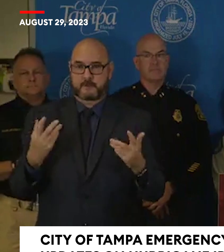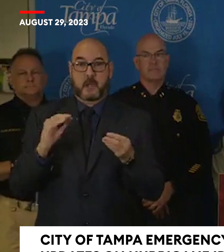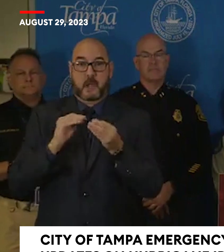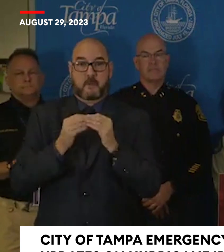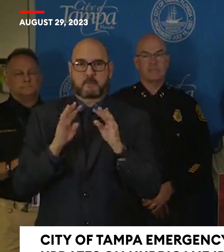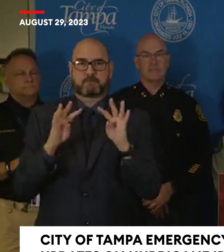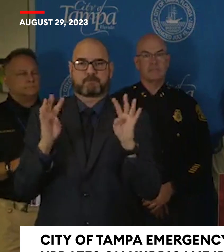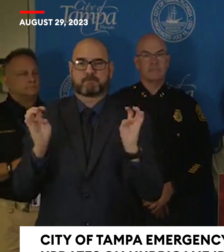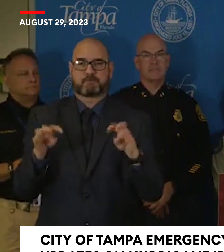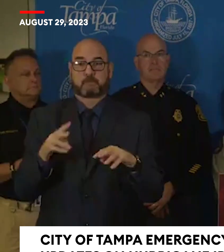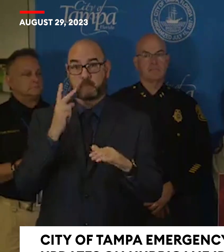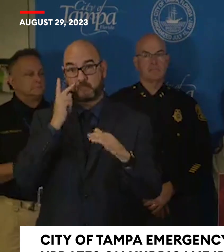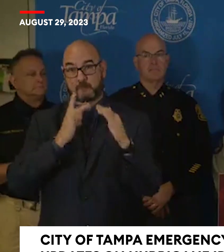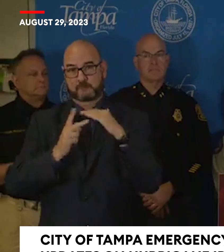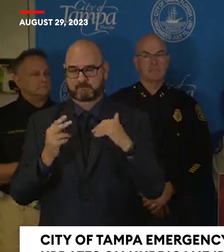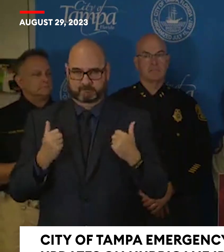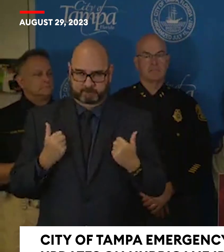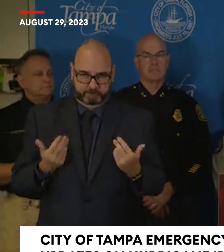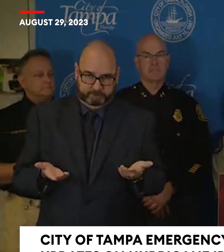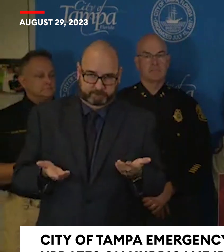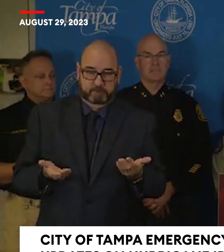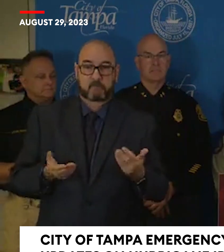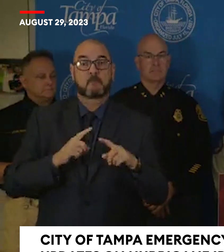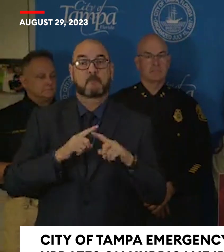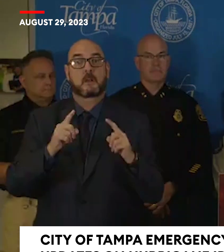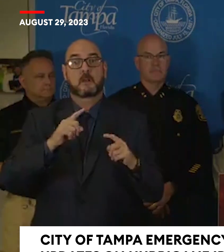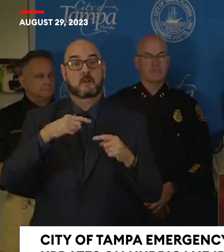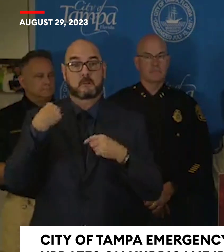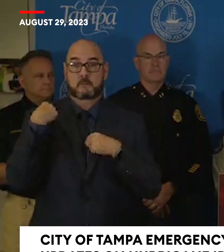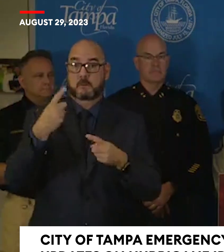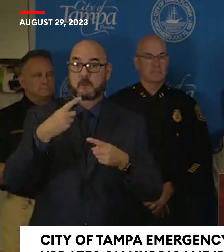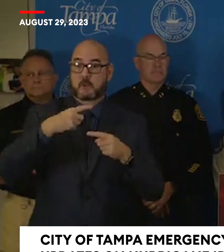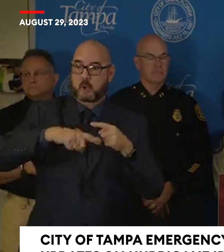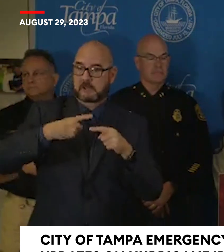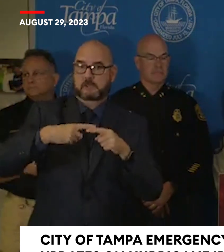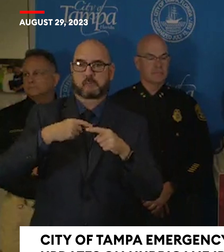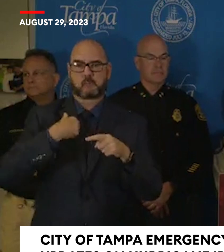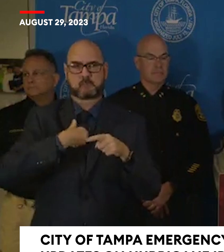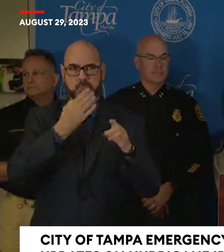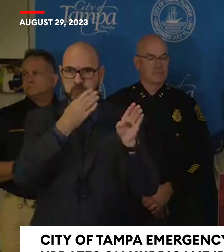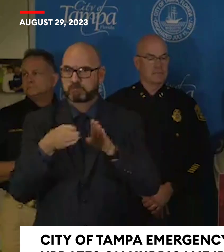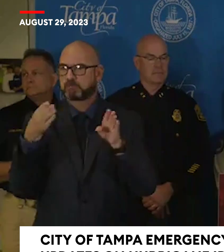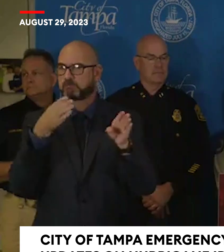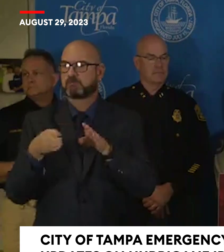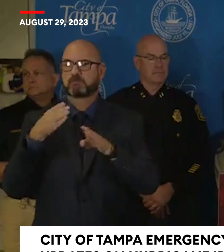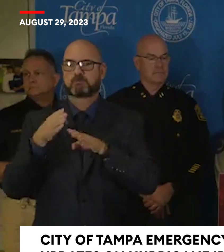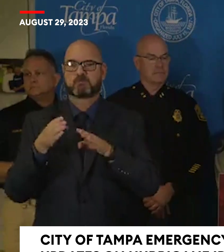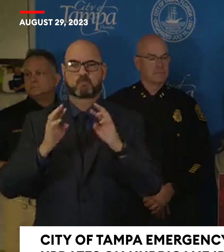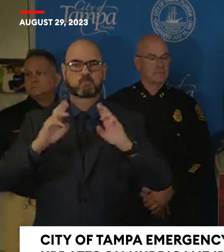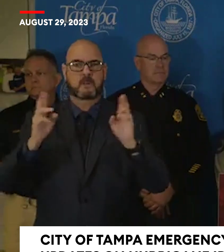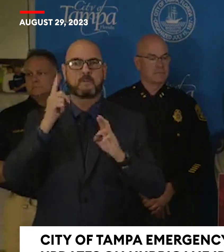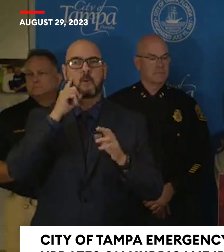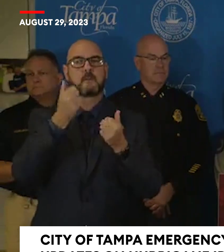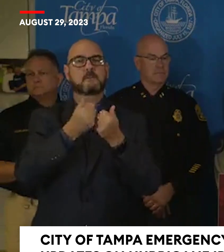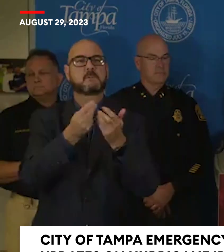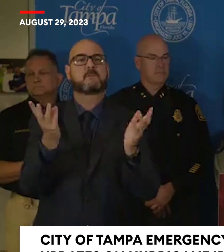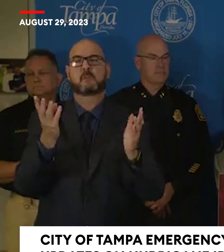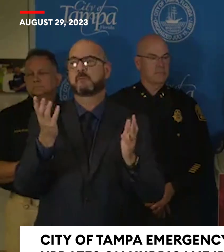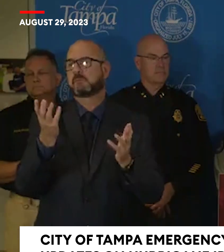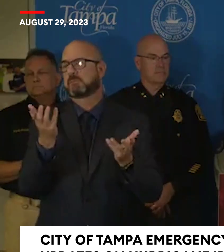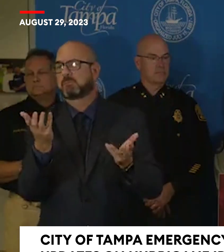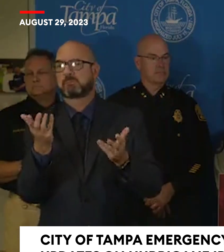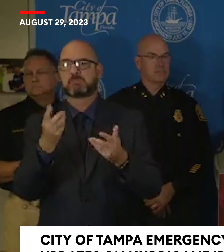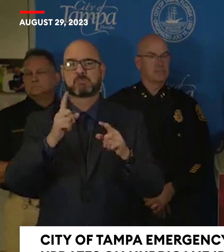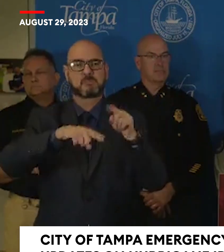prepared year-round for severe weather and we're ready for multiple scenarios. We have made great strides in hardening our grid to prevent